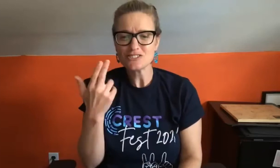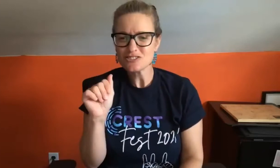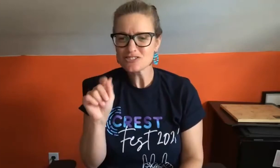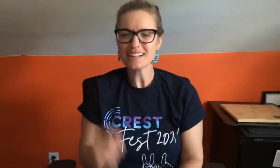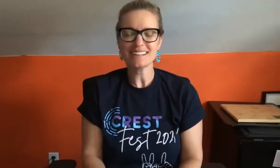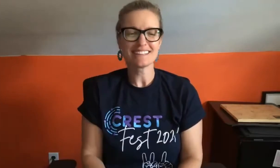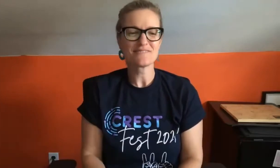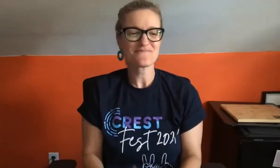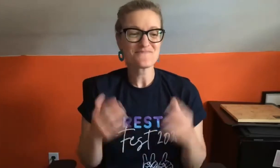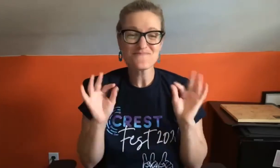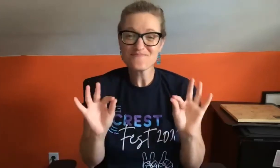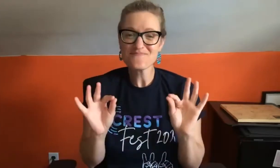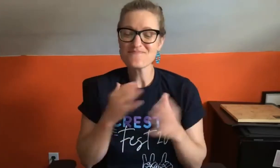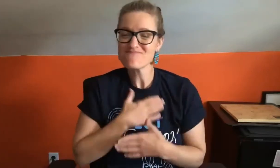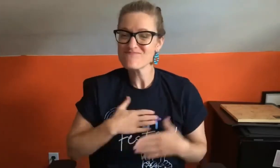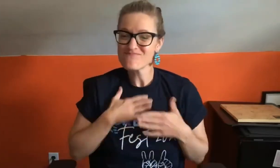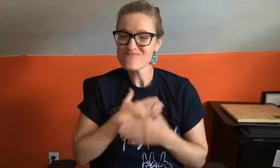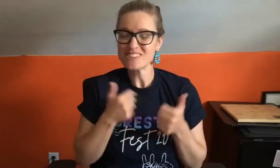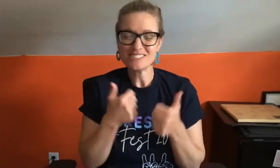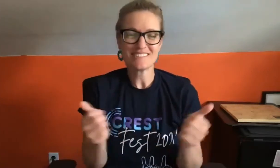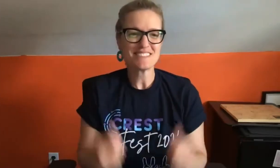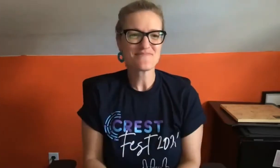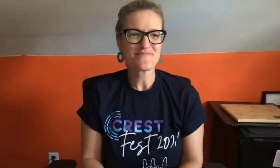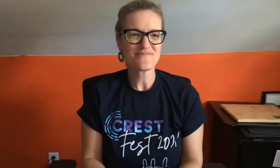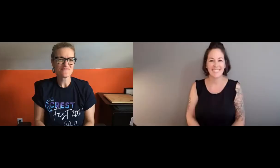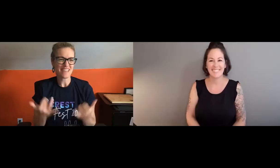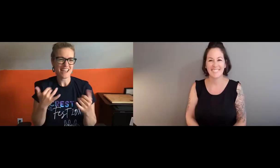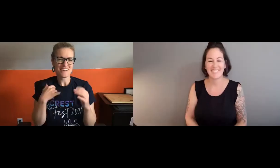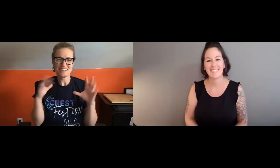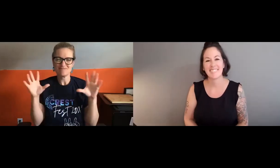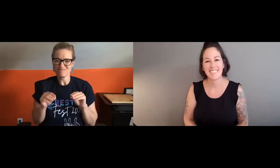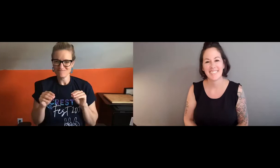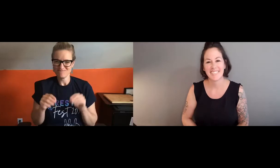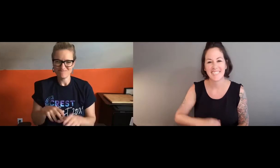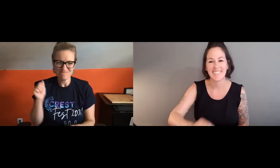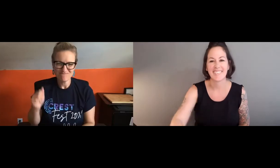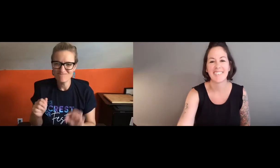&A feature and continue to use the chat box to talk amongst yourselves.